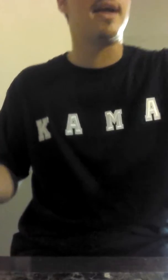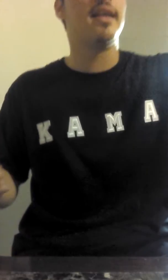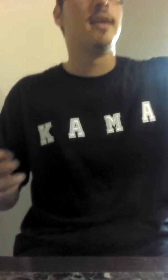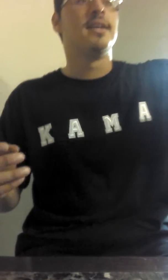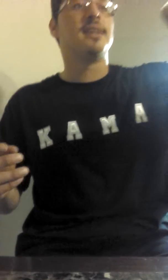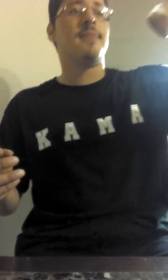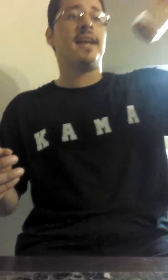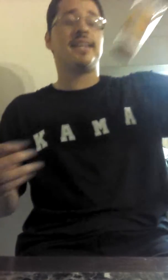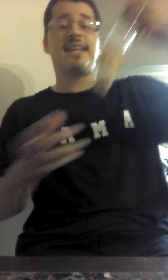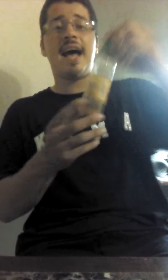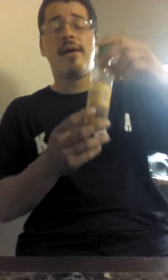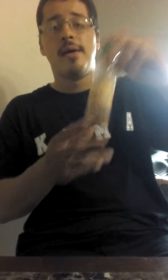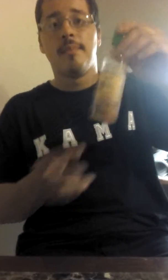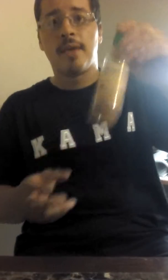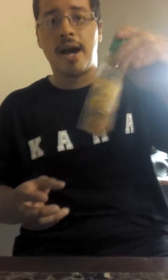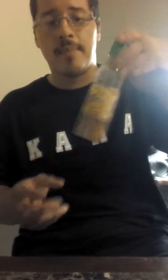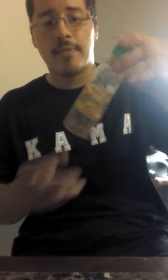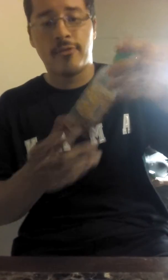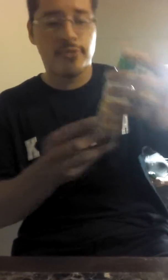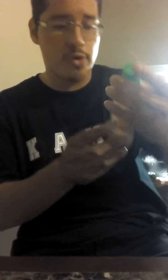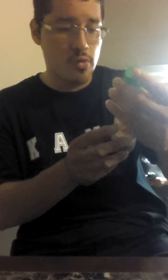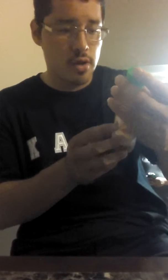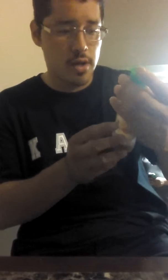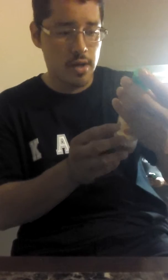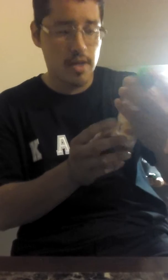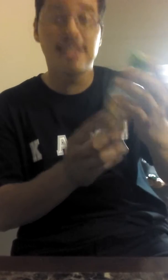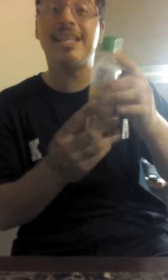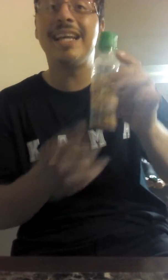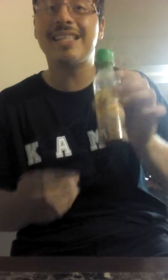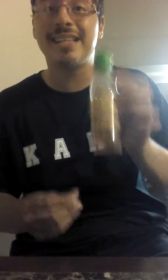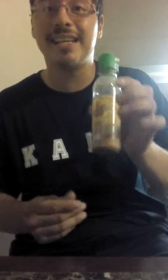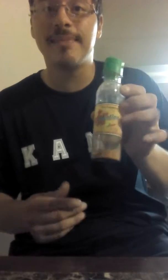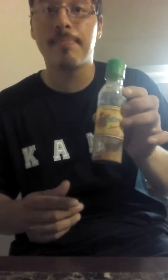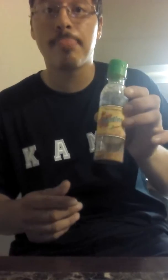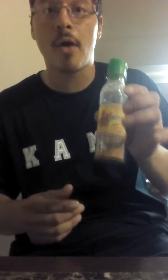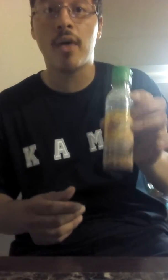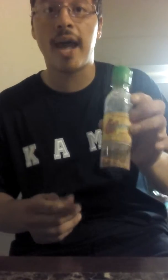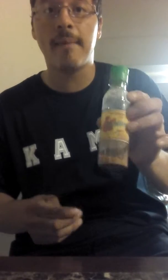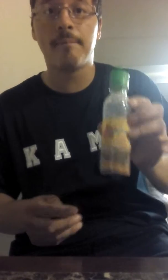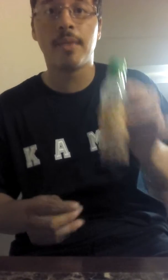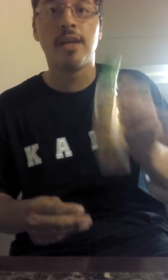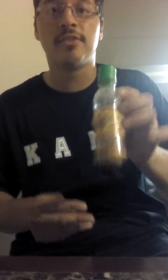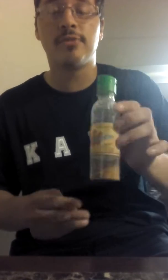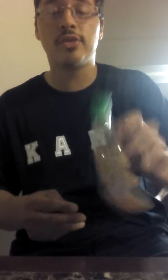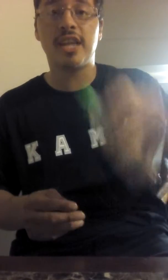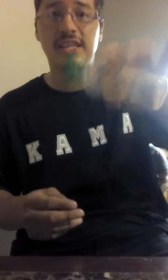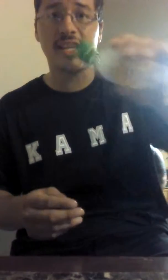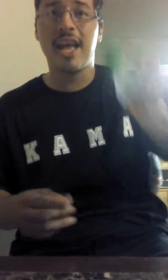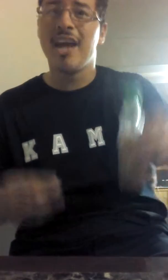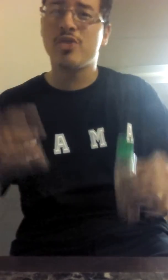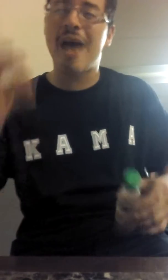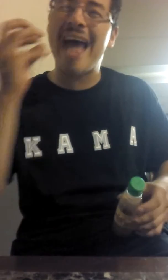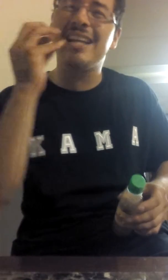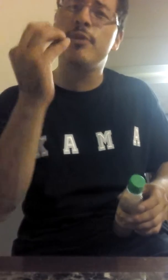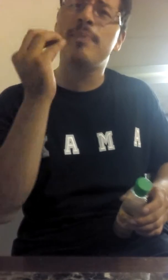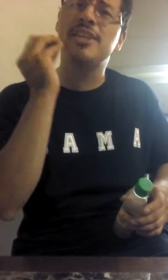Valentina fruit seasoning, okay? Some fruit seasoning to add a little bit of